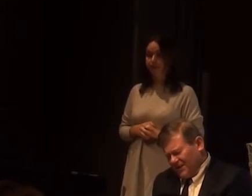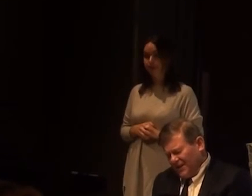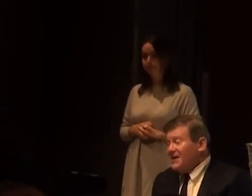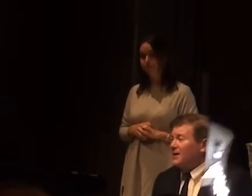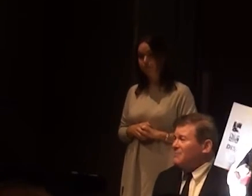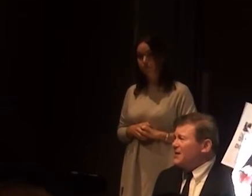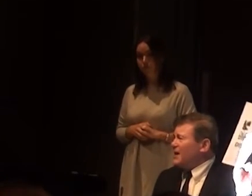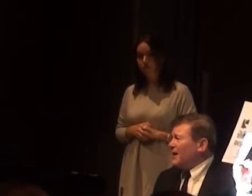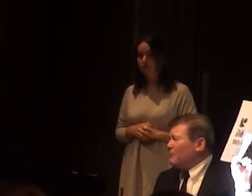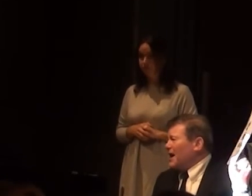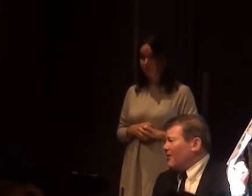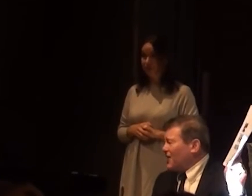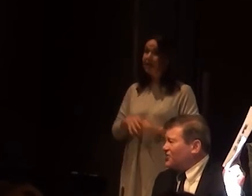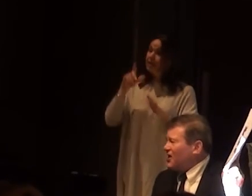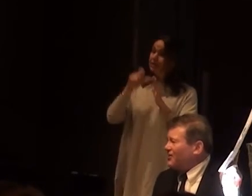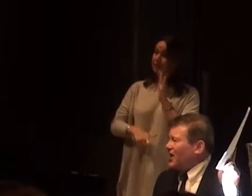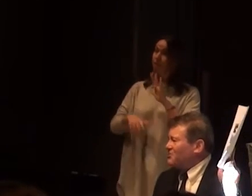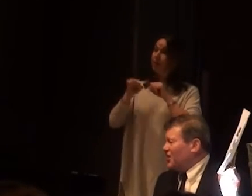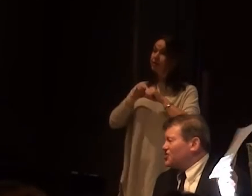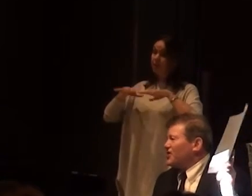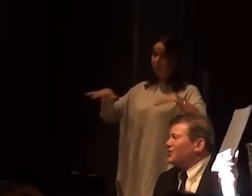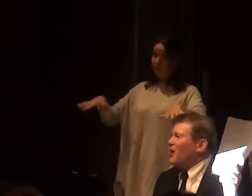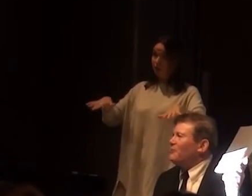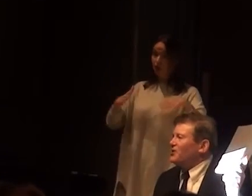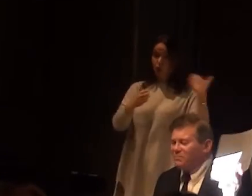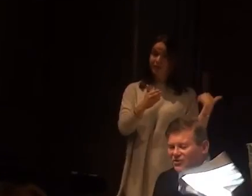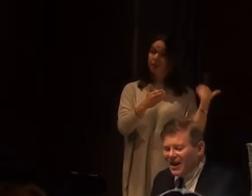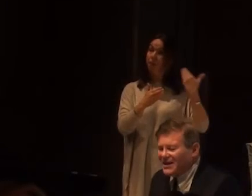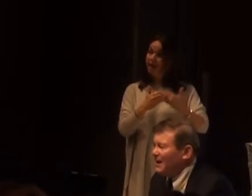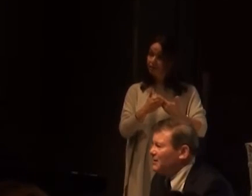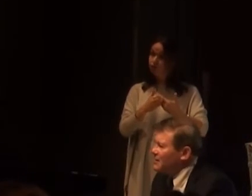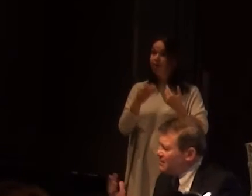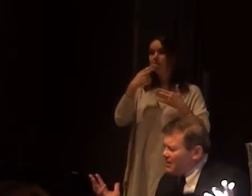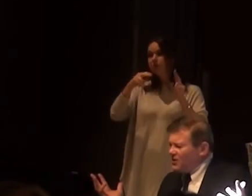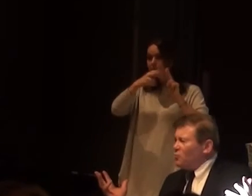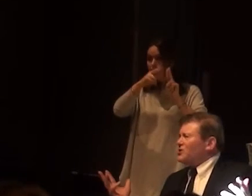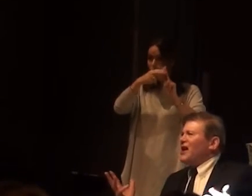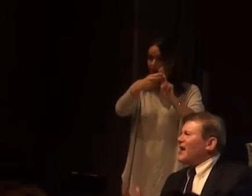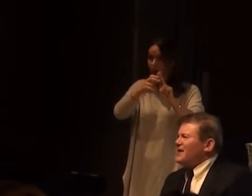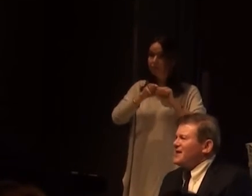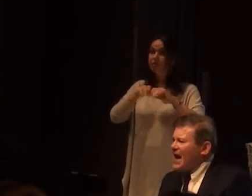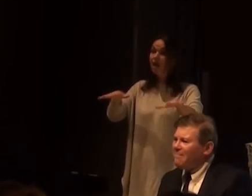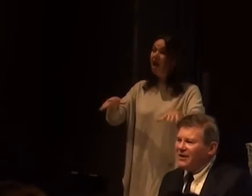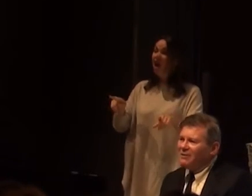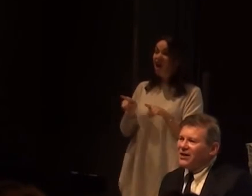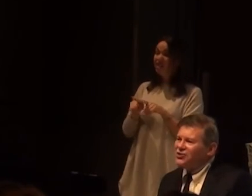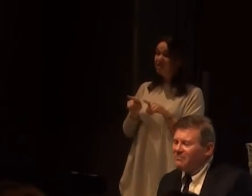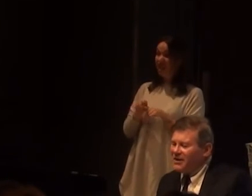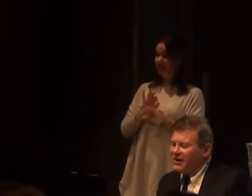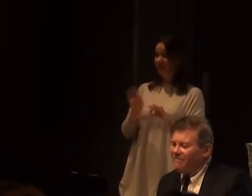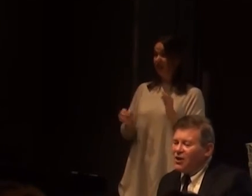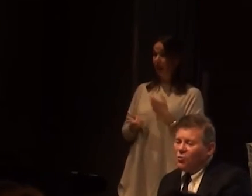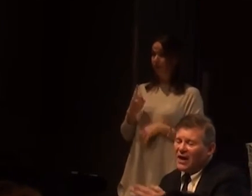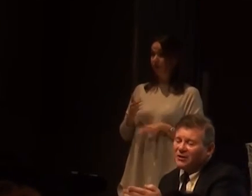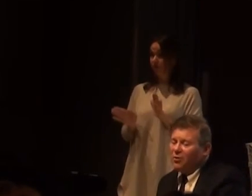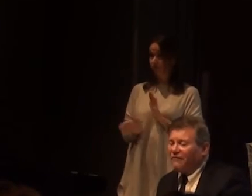Disability in the media. And we outlined the stereotypes, the history, and the way we could portray it. And yet, it's almost like that didn't happen in the mainstream